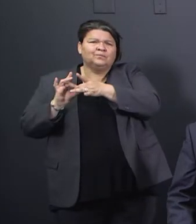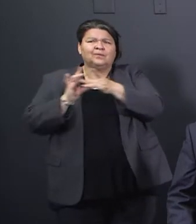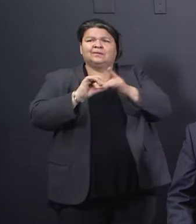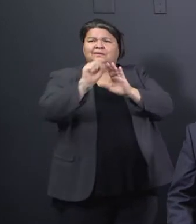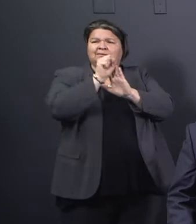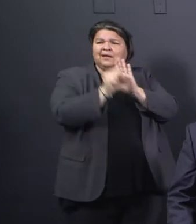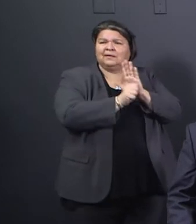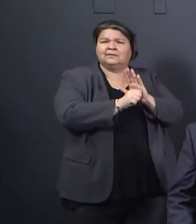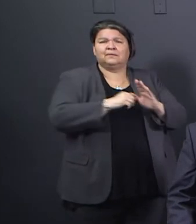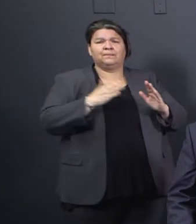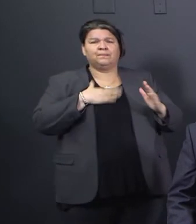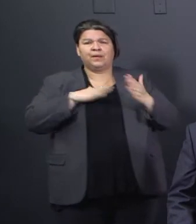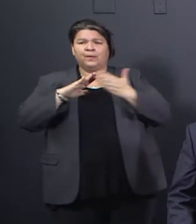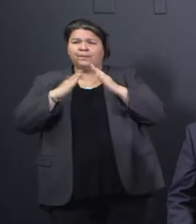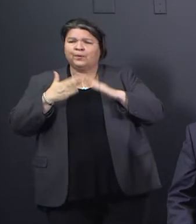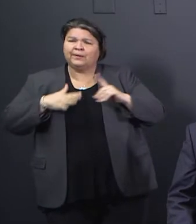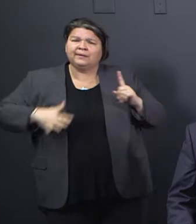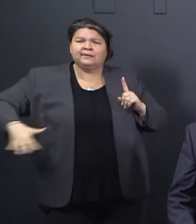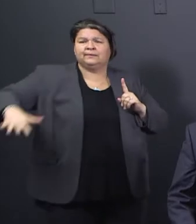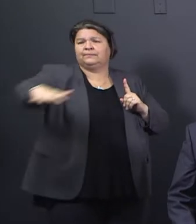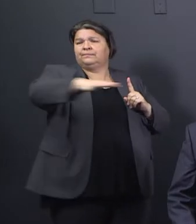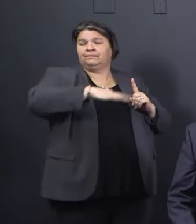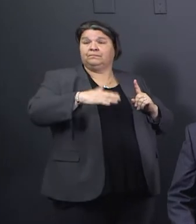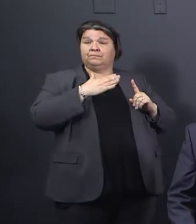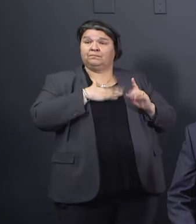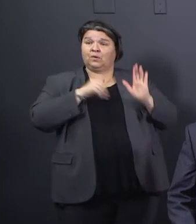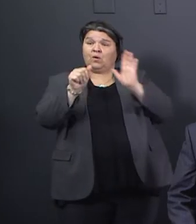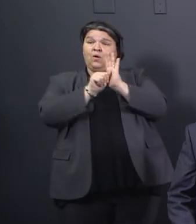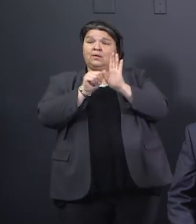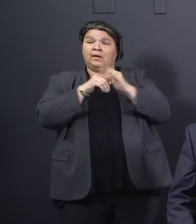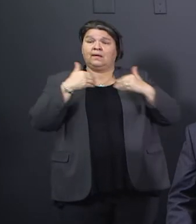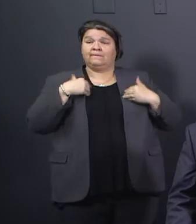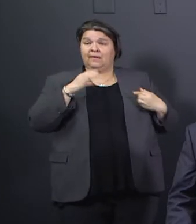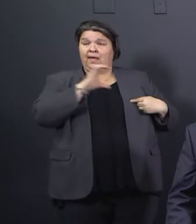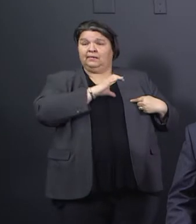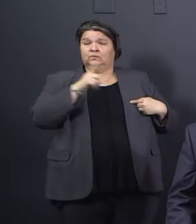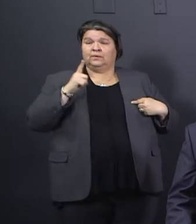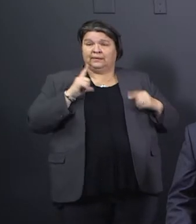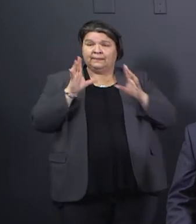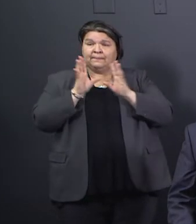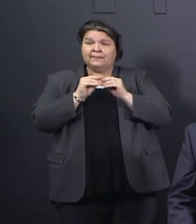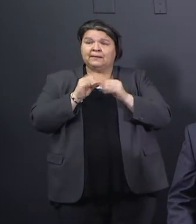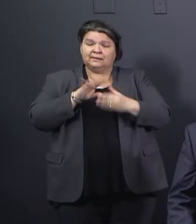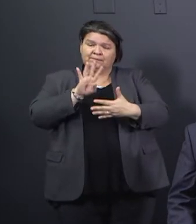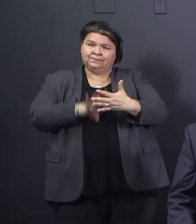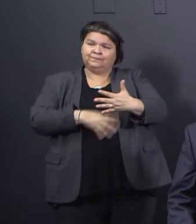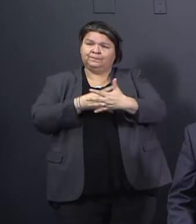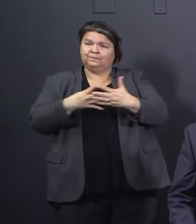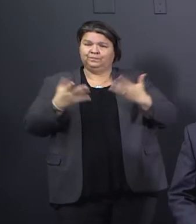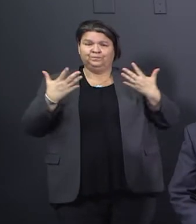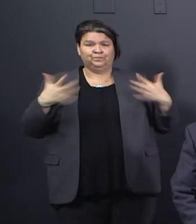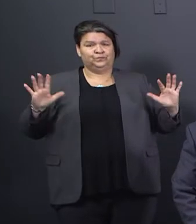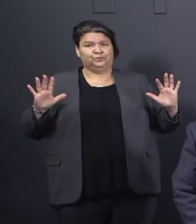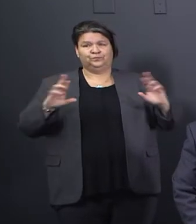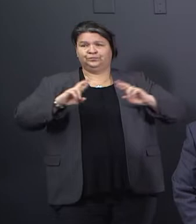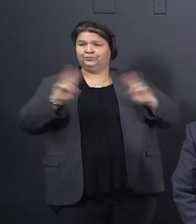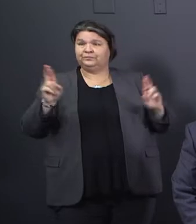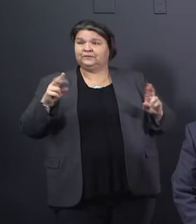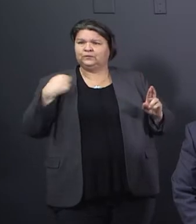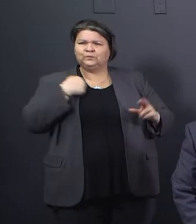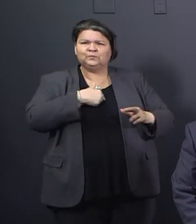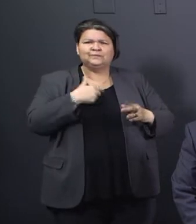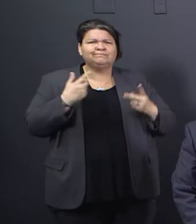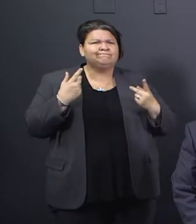council meeting scheduled yesterday, so we were scrambling to try to make sure that we did stay in compliance with the